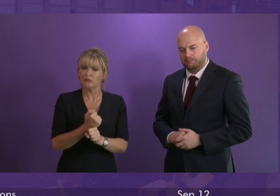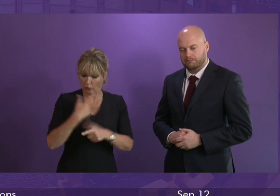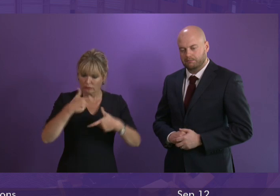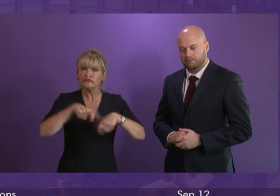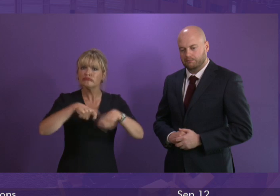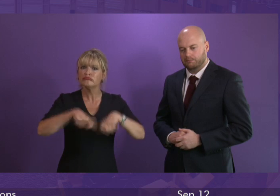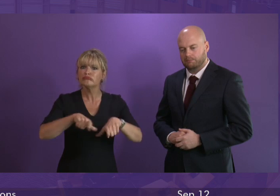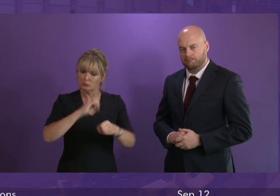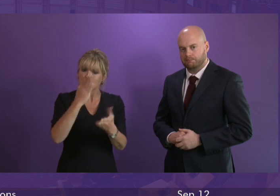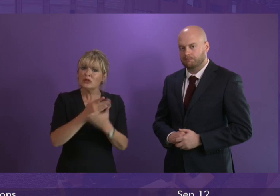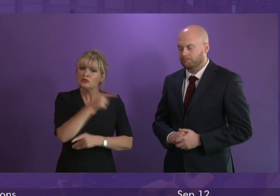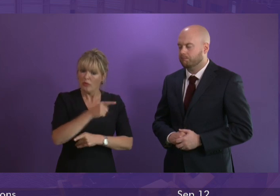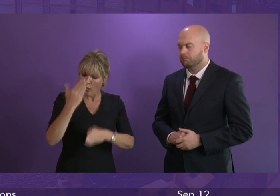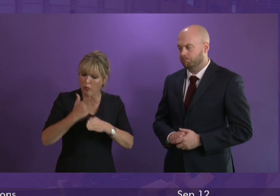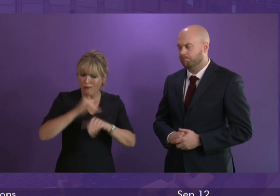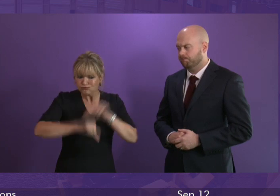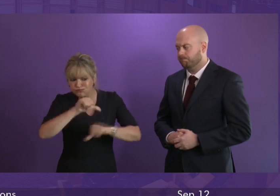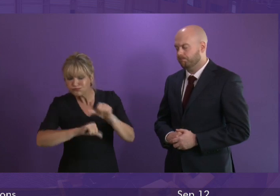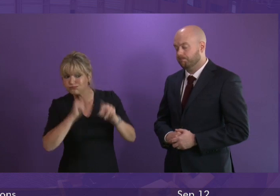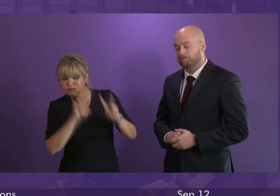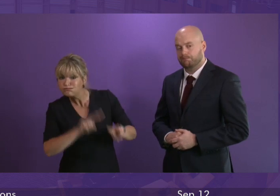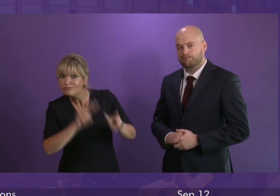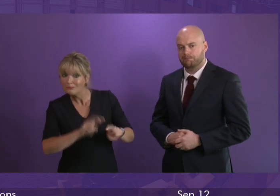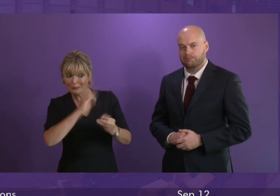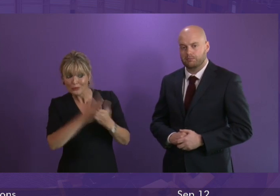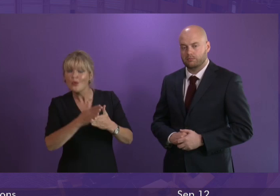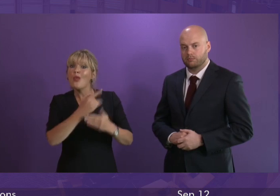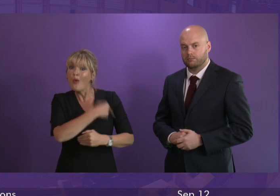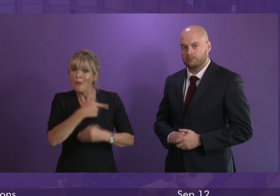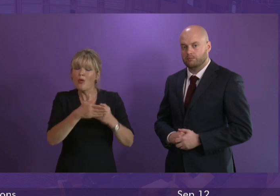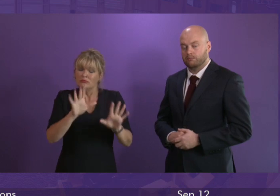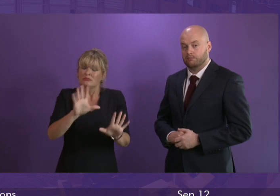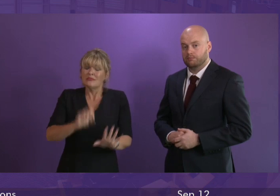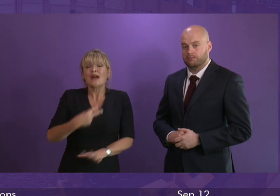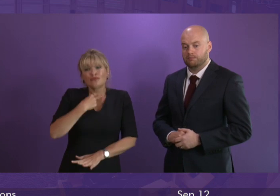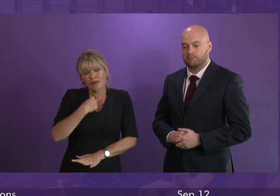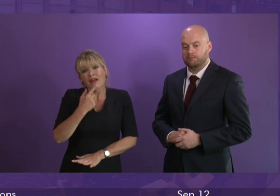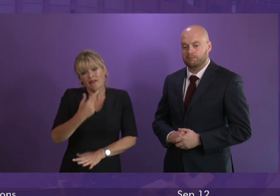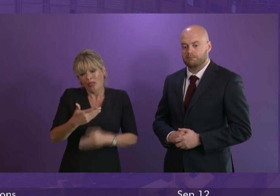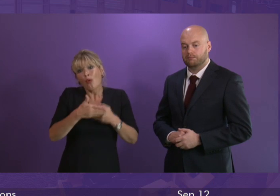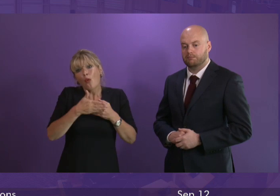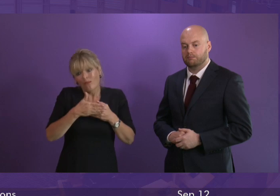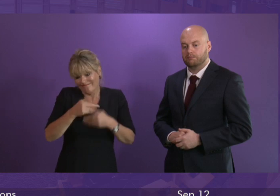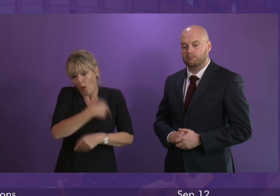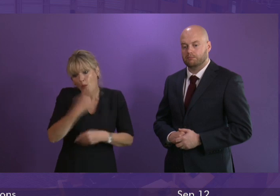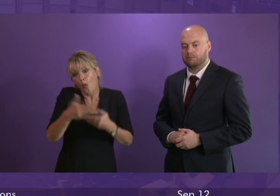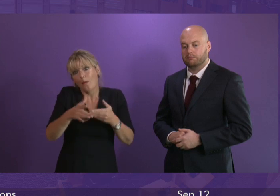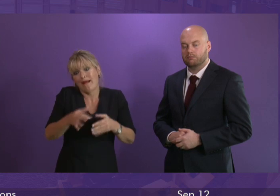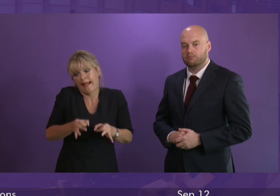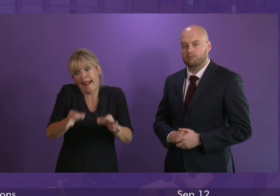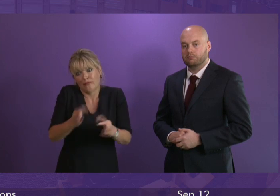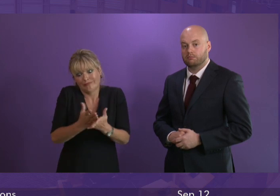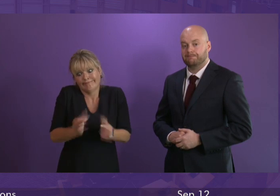continue to make sure that that work is carried out so that the hospital does open. I deeply regret the hospital will be opening at late, extremely